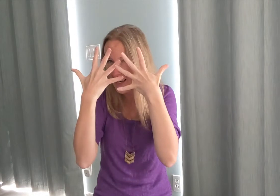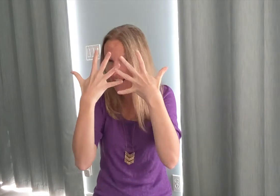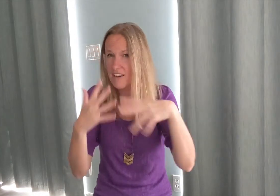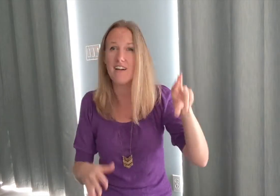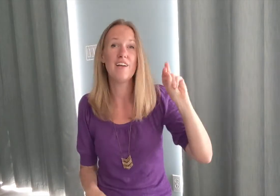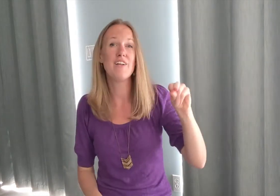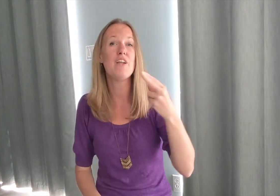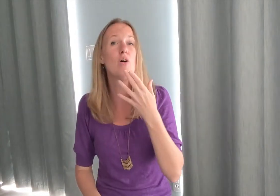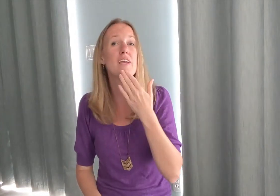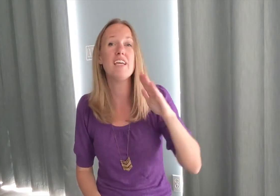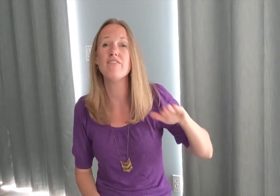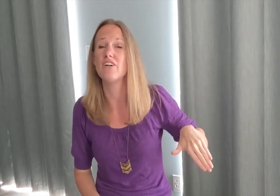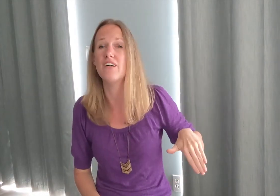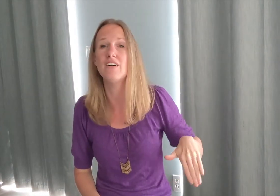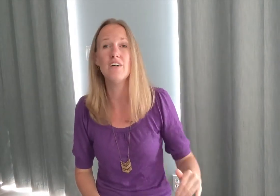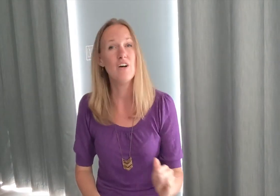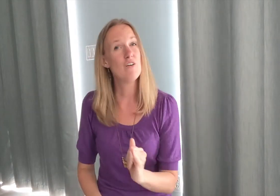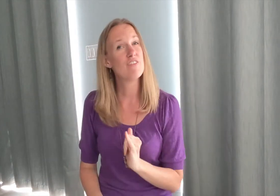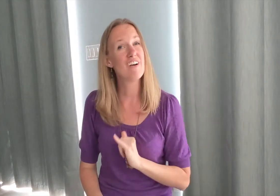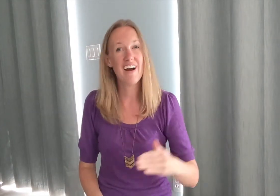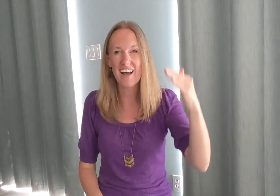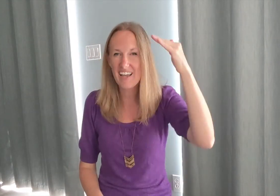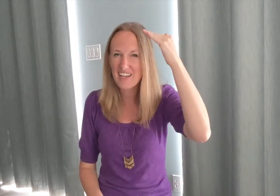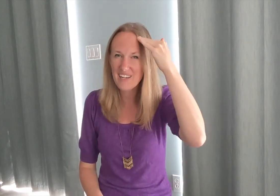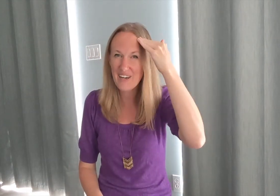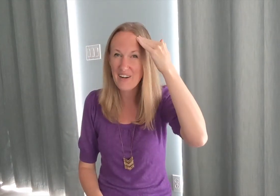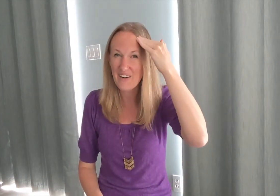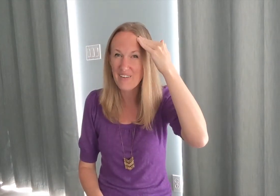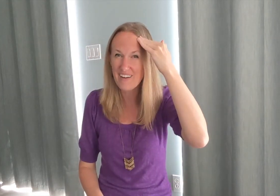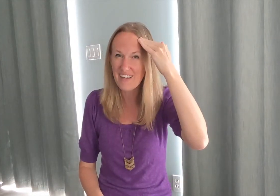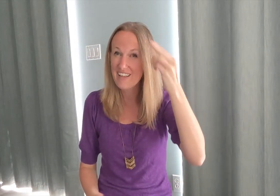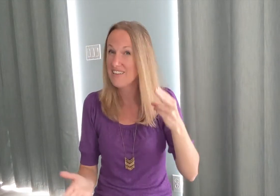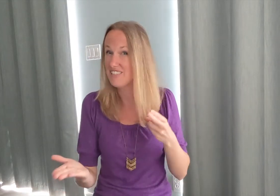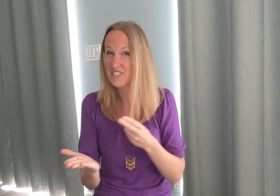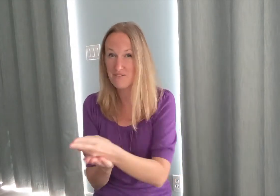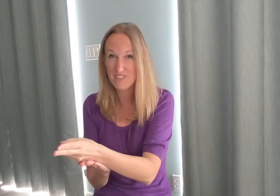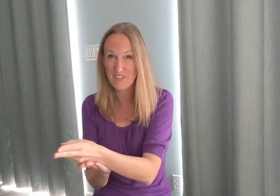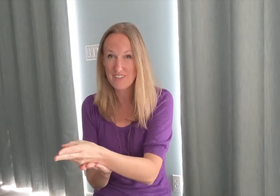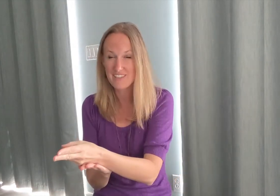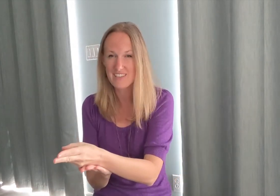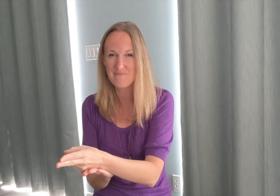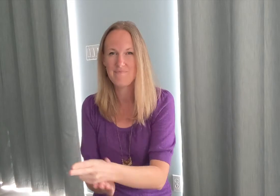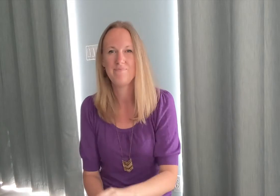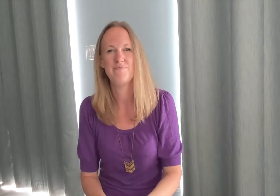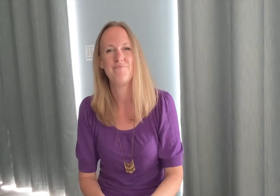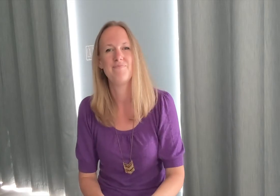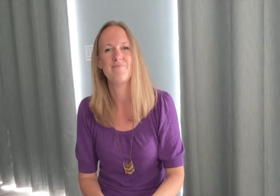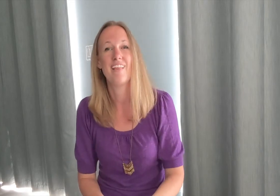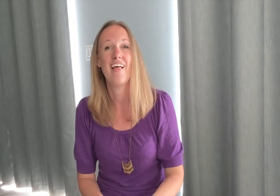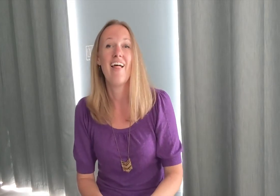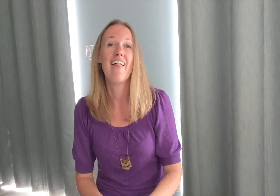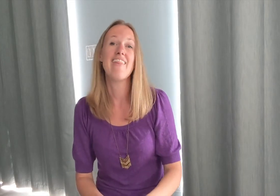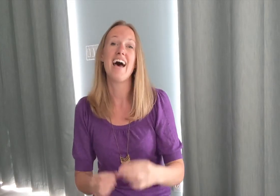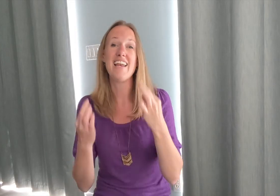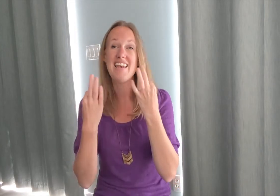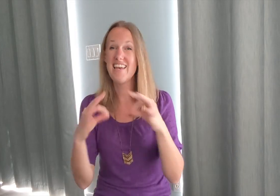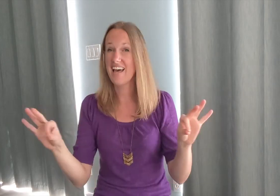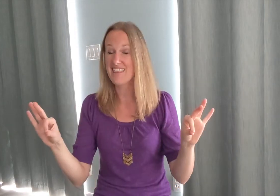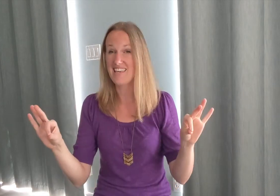no evil for I know the truth that nothing